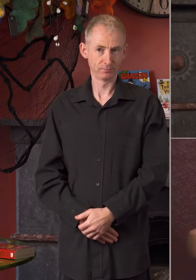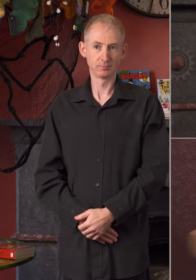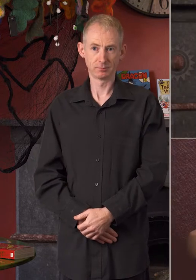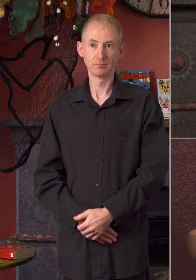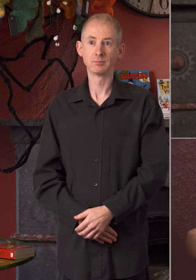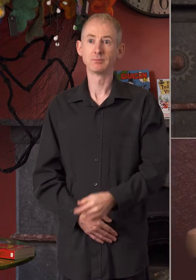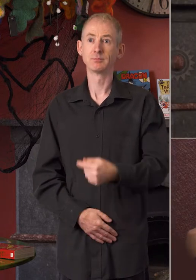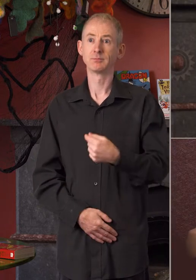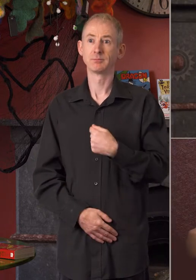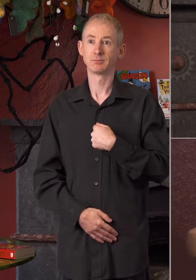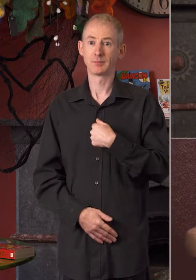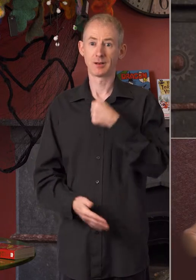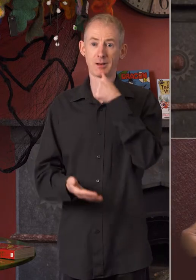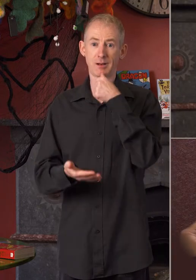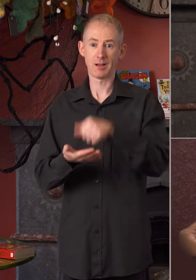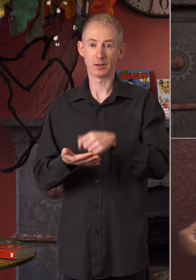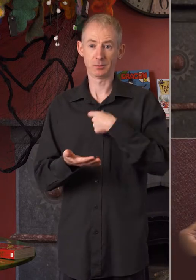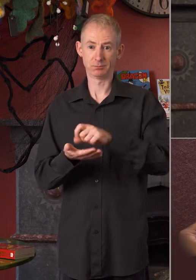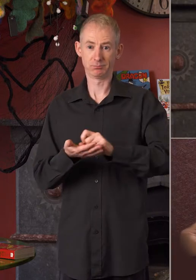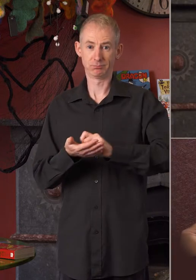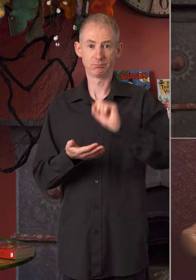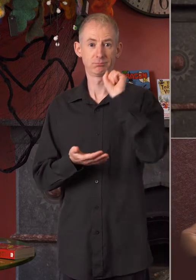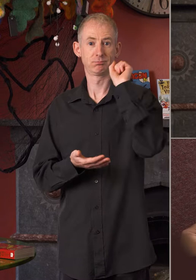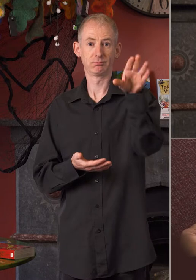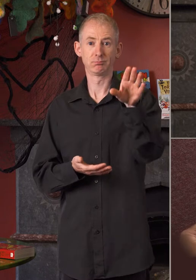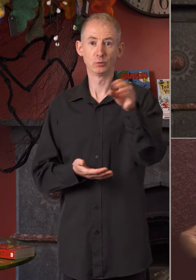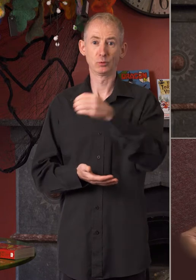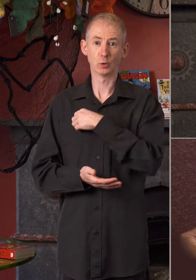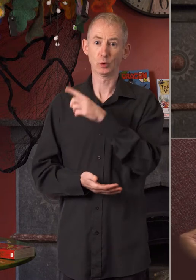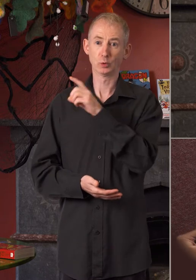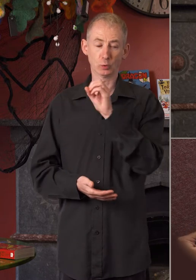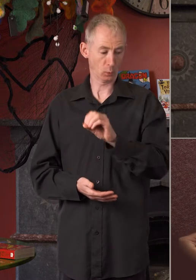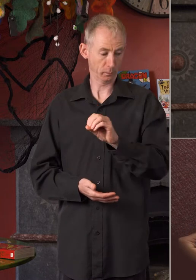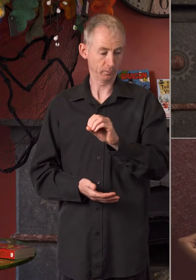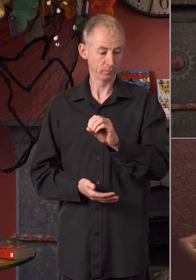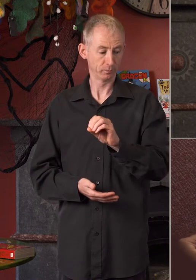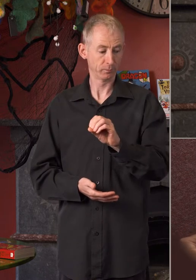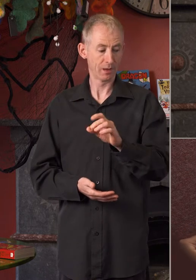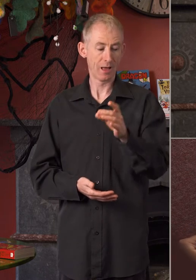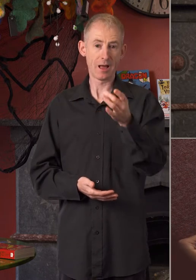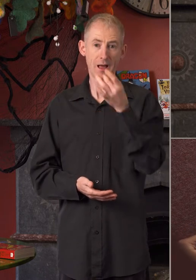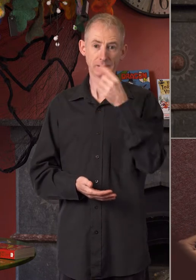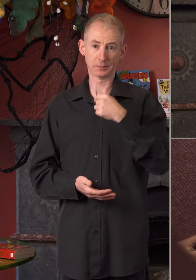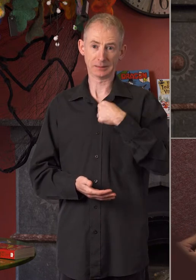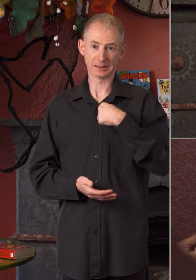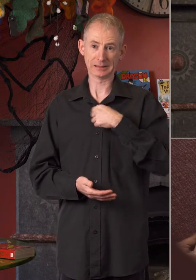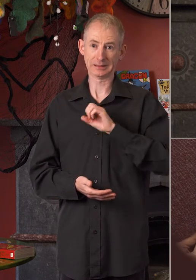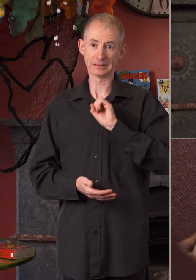I wrote to the zoo to send me a pet. They sent me an